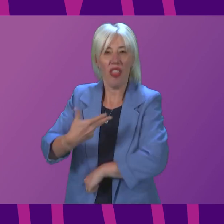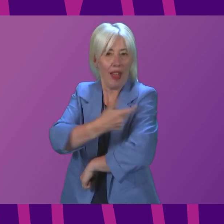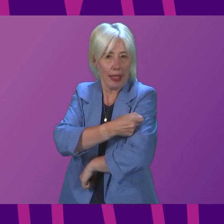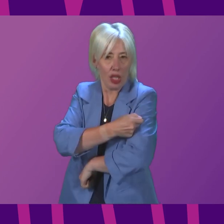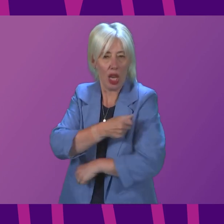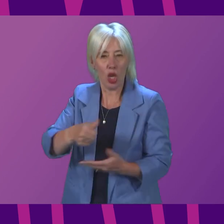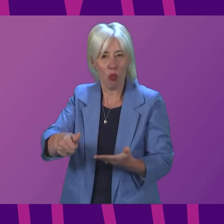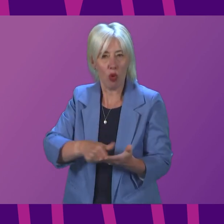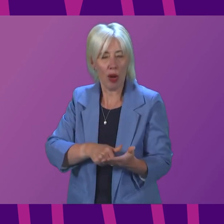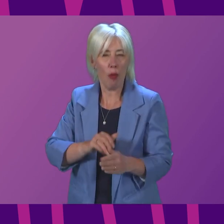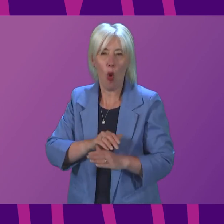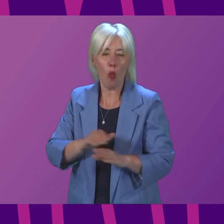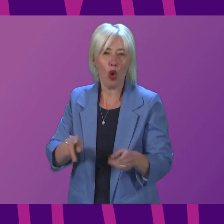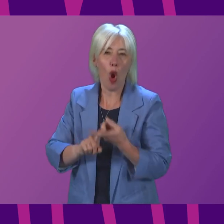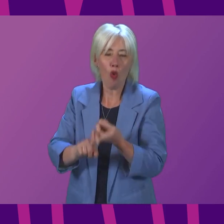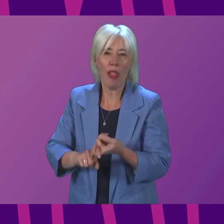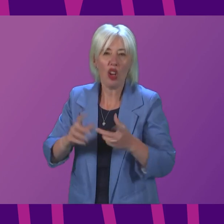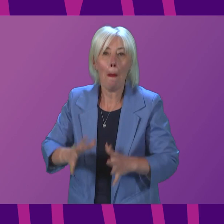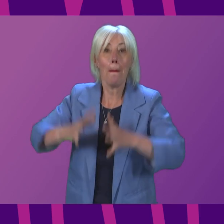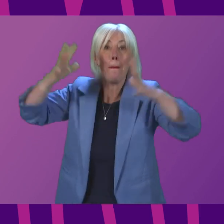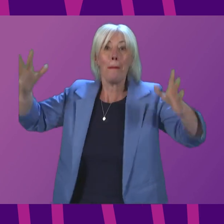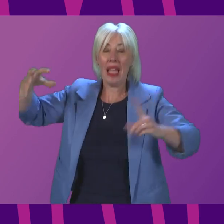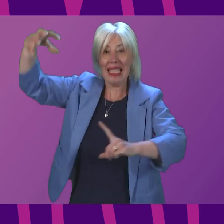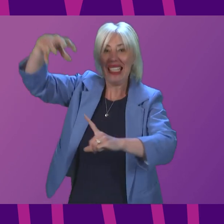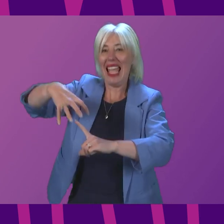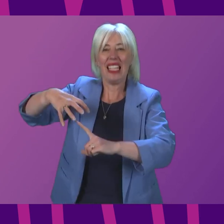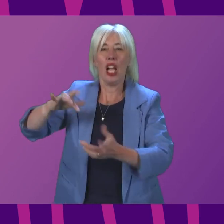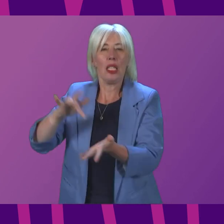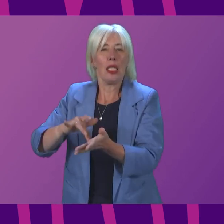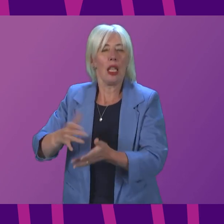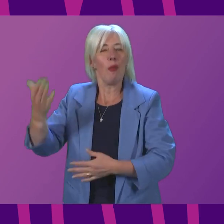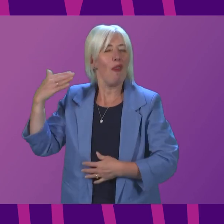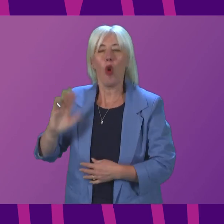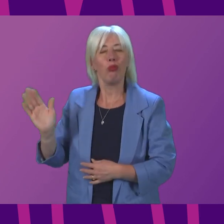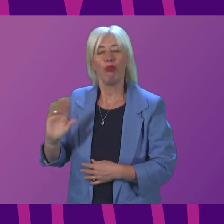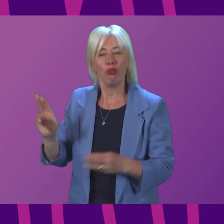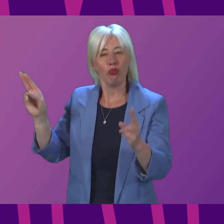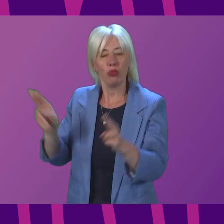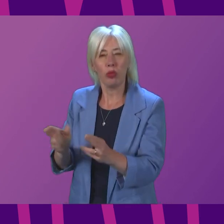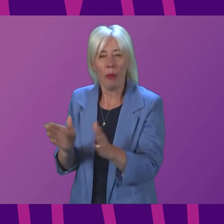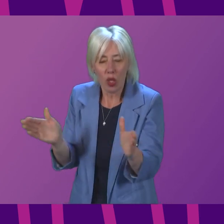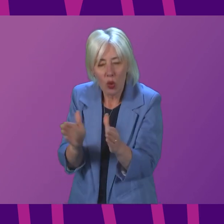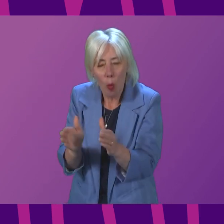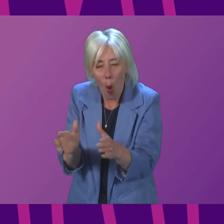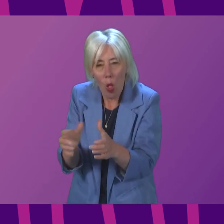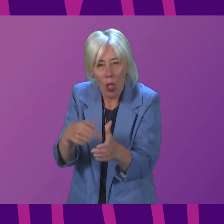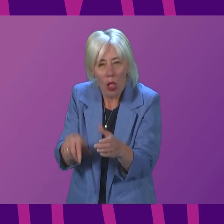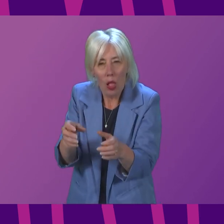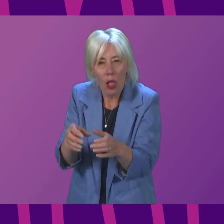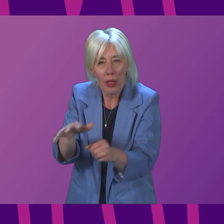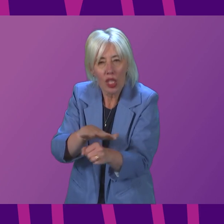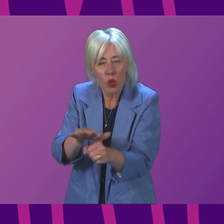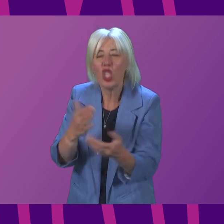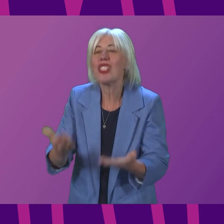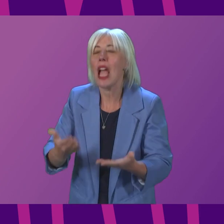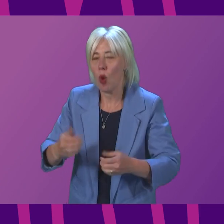programme, there is less reliance on big, large-scale vaccination centres and much more on smaller-scale settings.